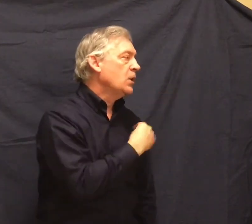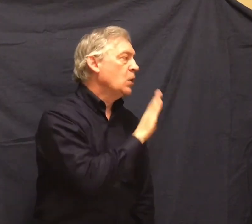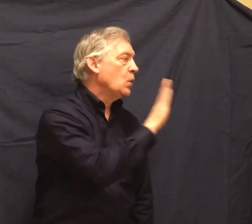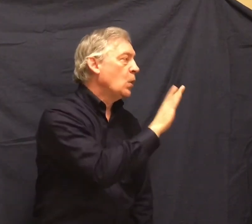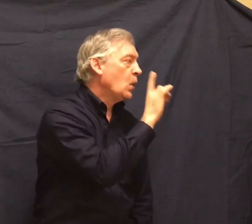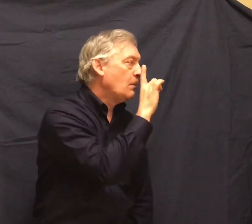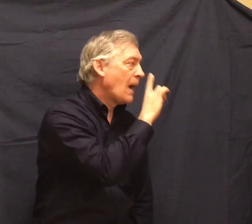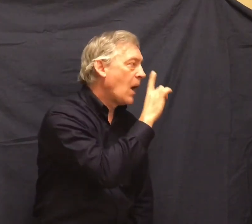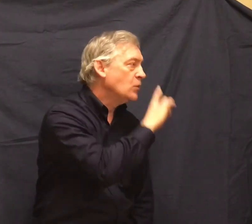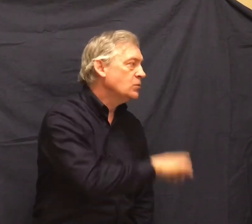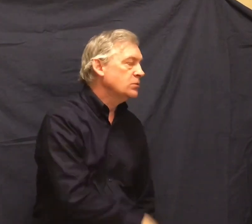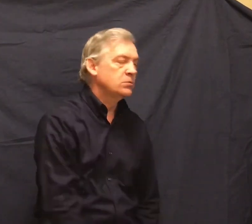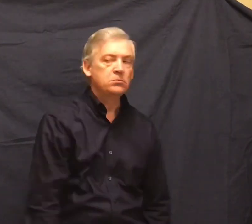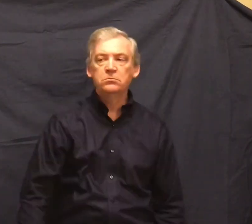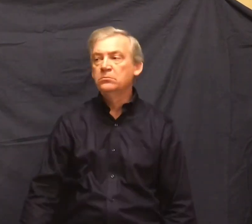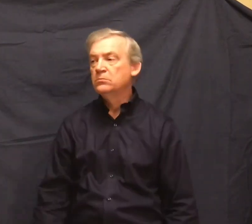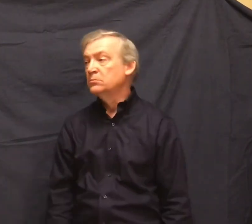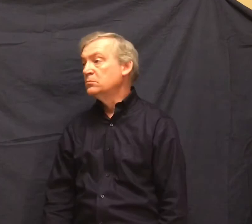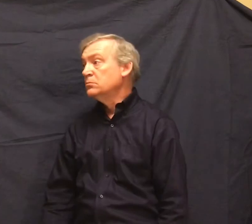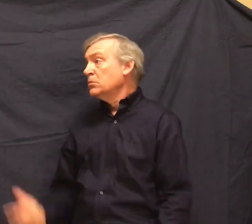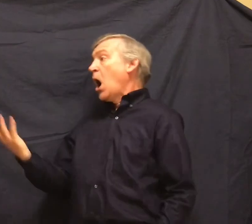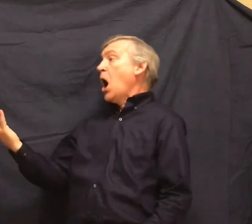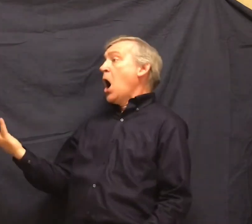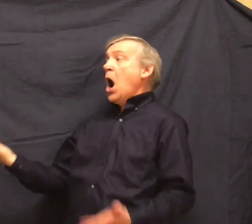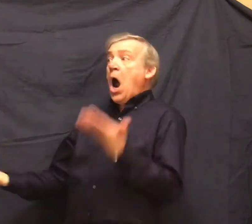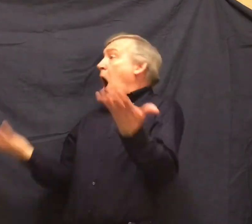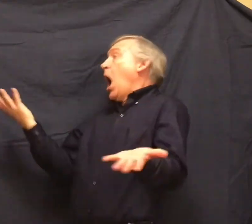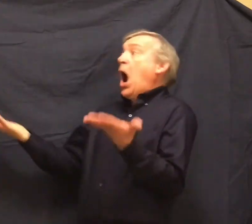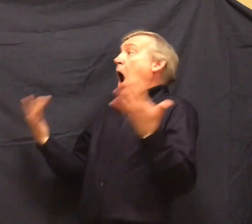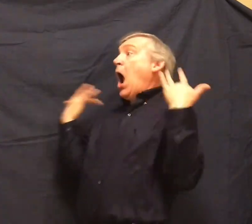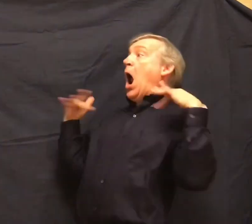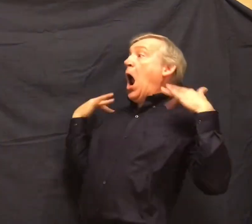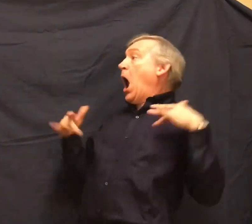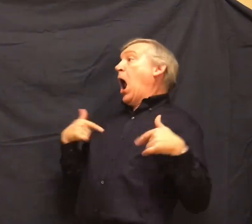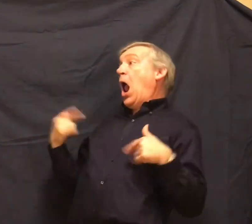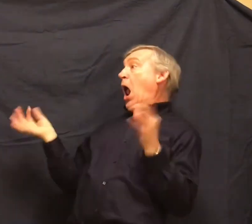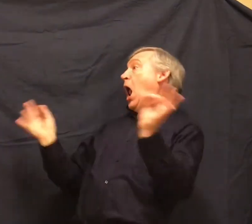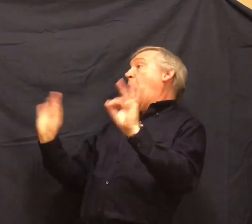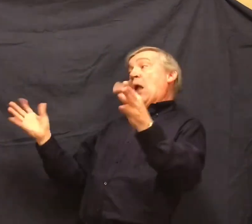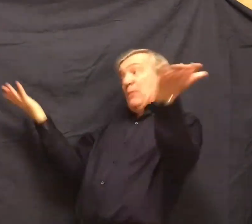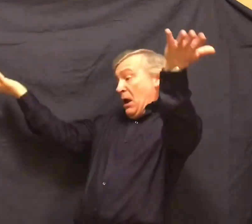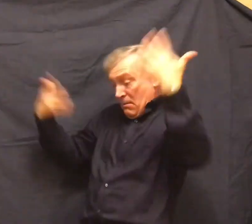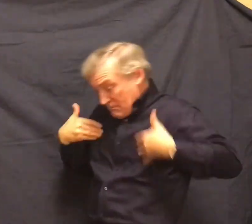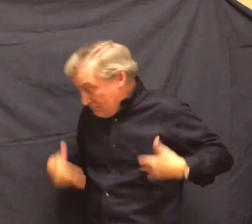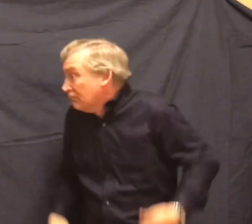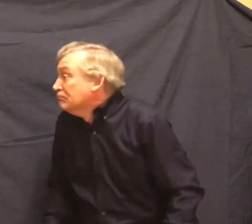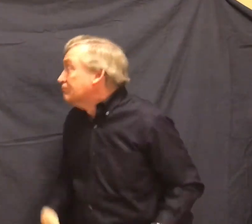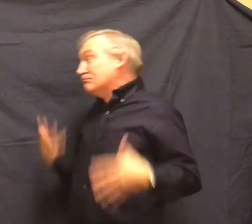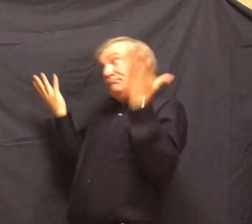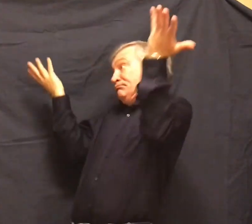But Lenny made an elaborate pantomime of innocent. What mouse, George? I ain't got no mouse.